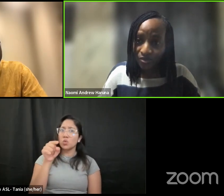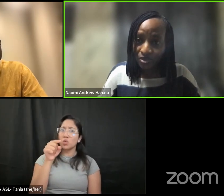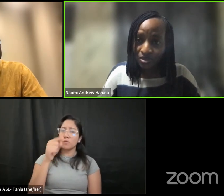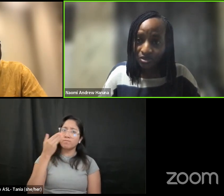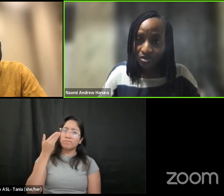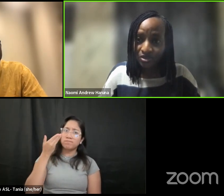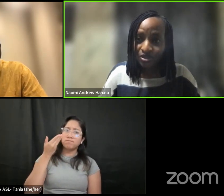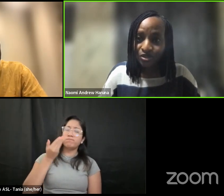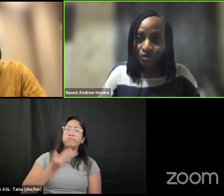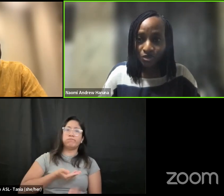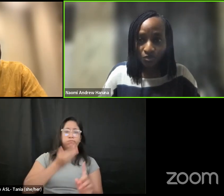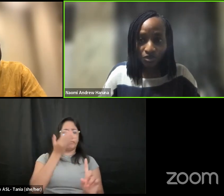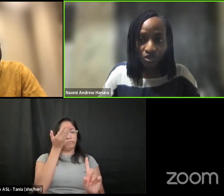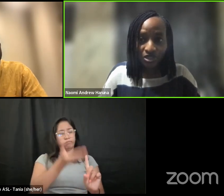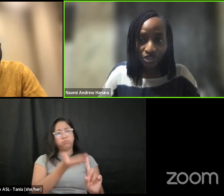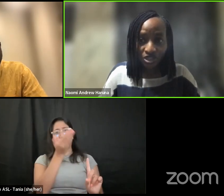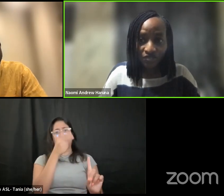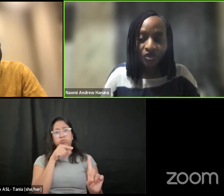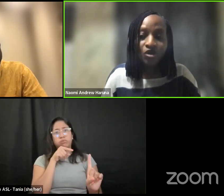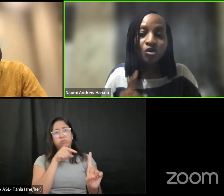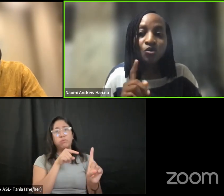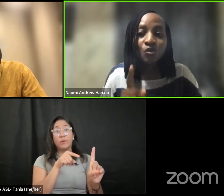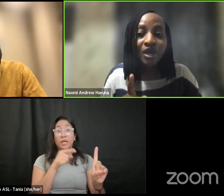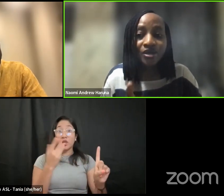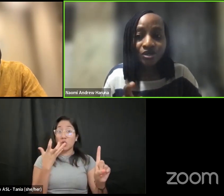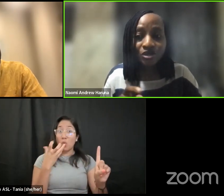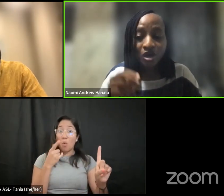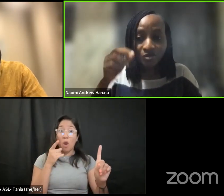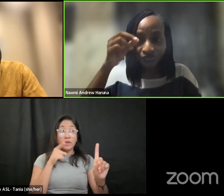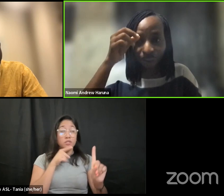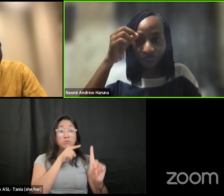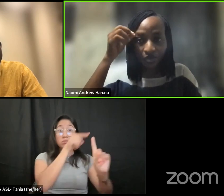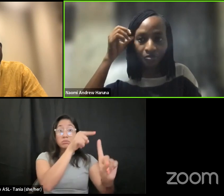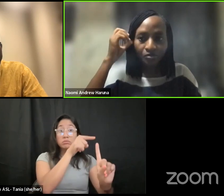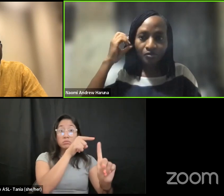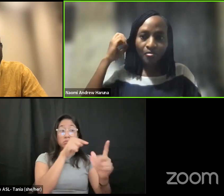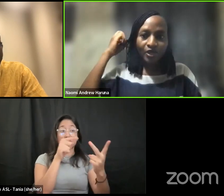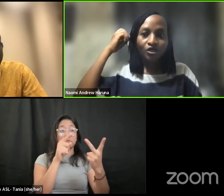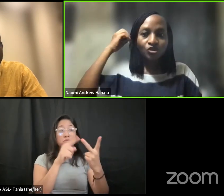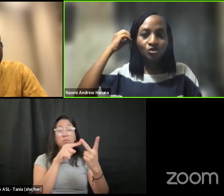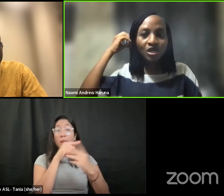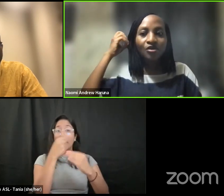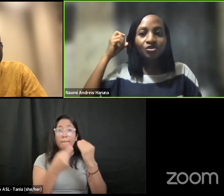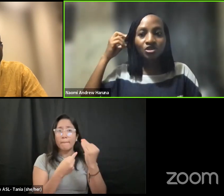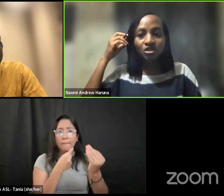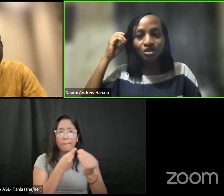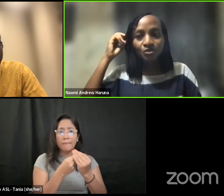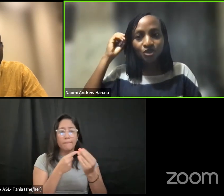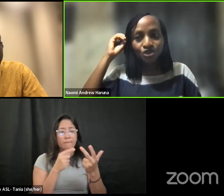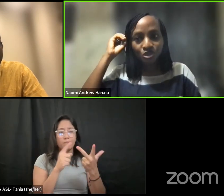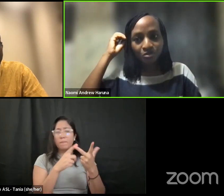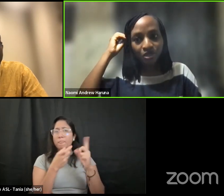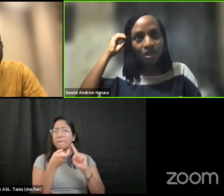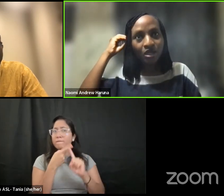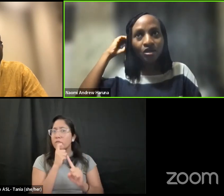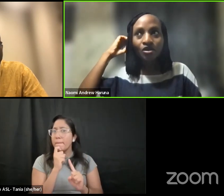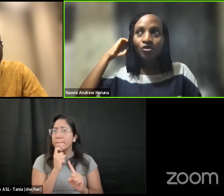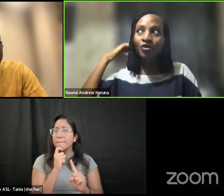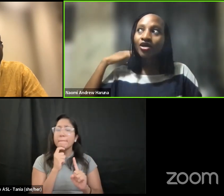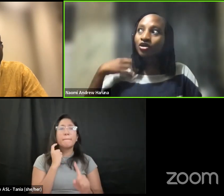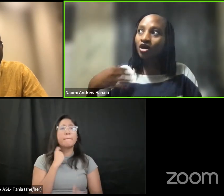are what what you want to achieve where you're coming from so now stewardship